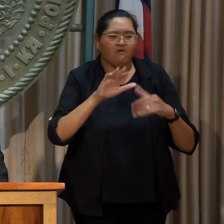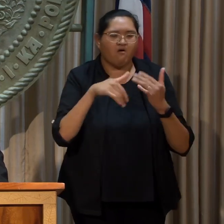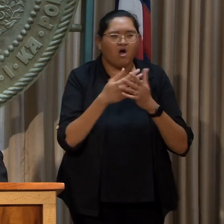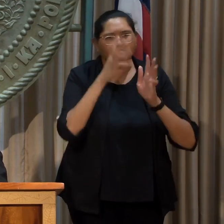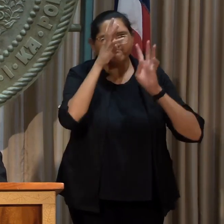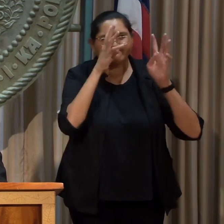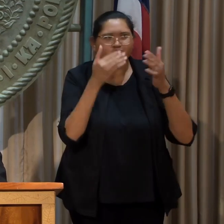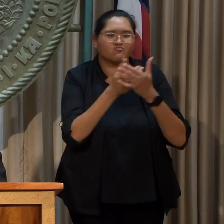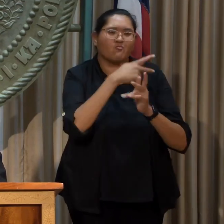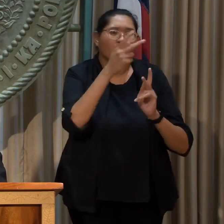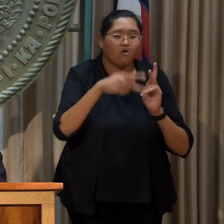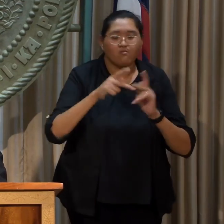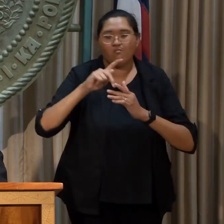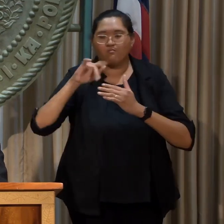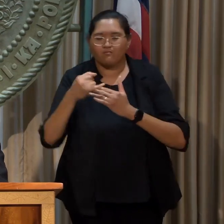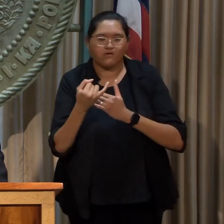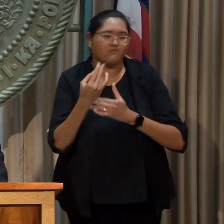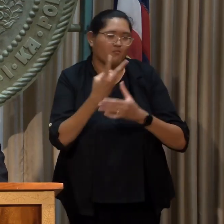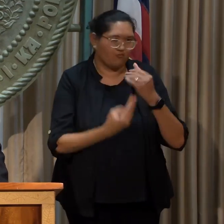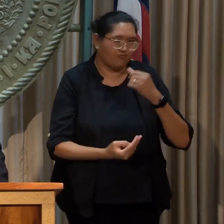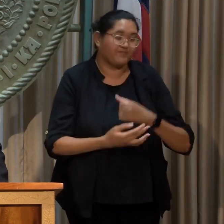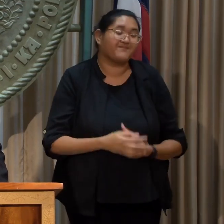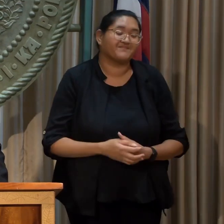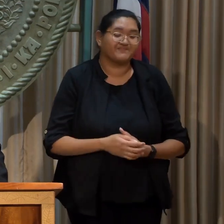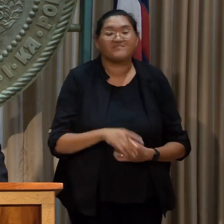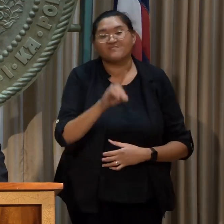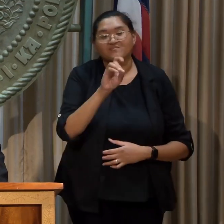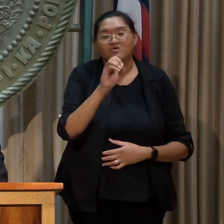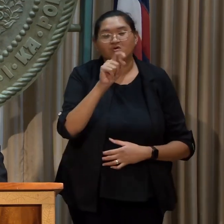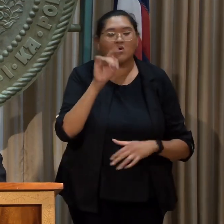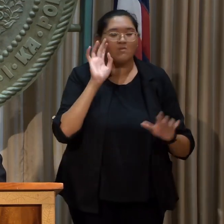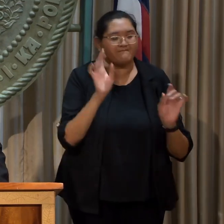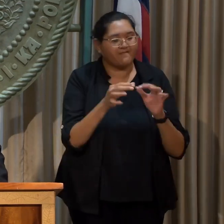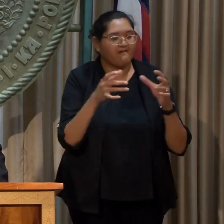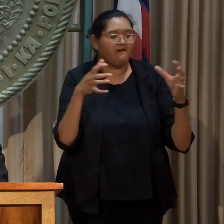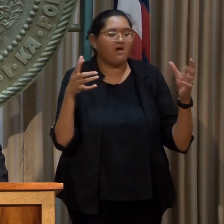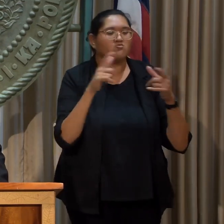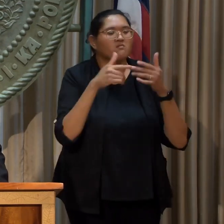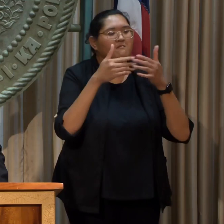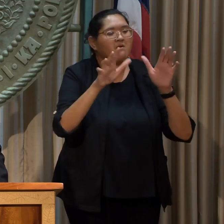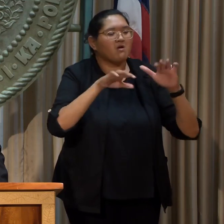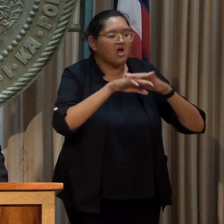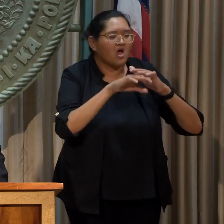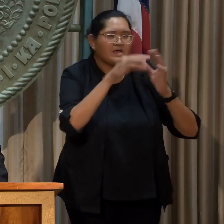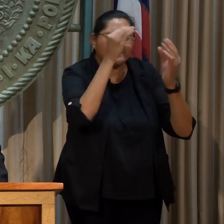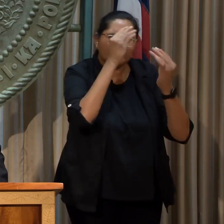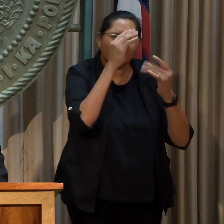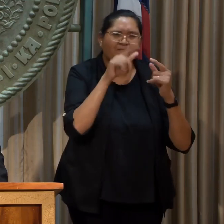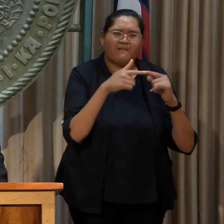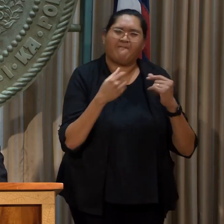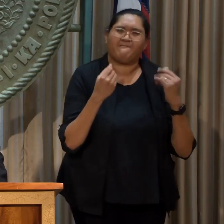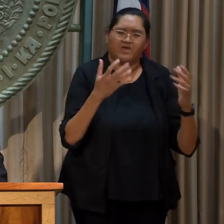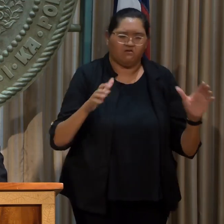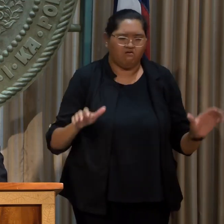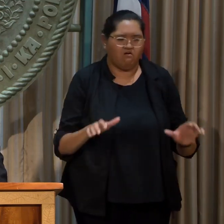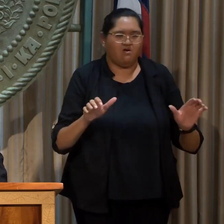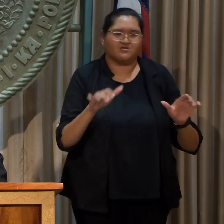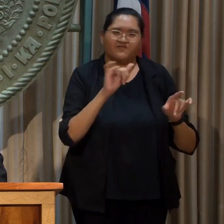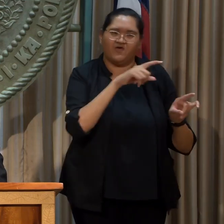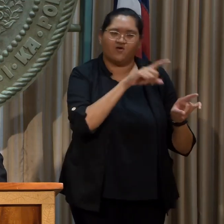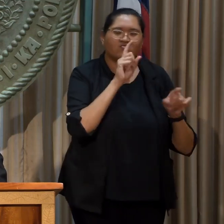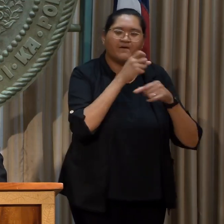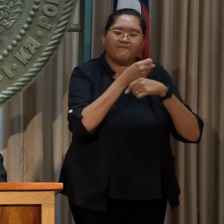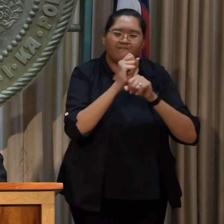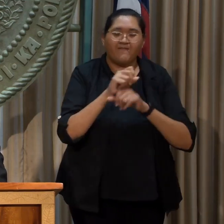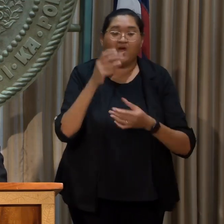new programs and projects. DOT will also expand public access to information about the many actions it is taking to